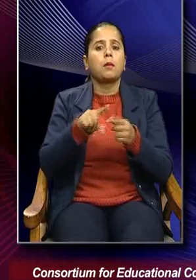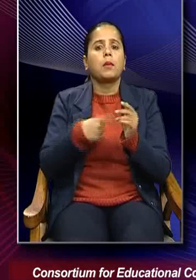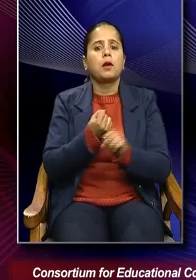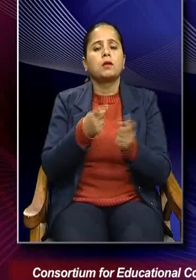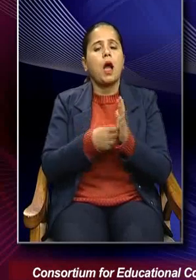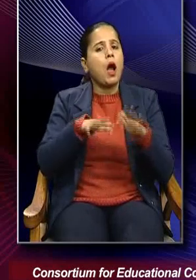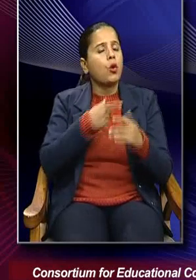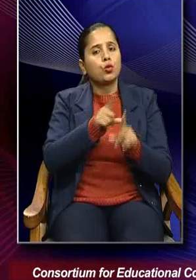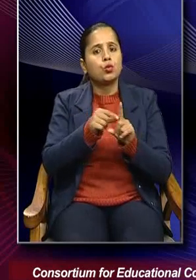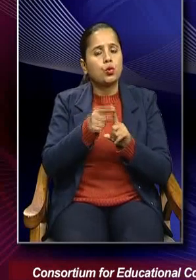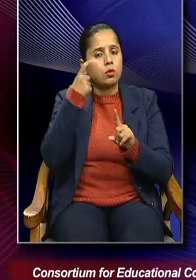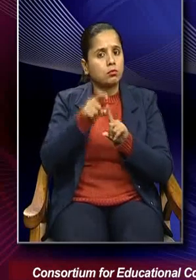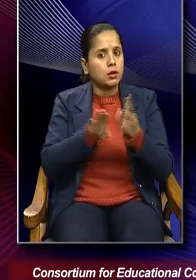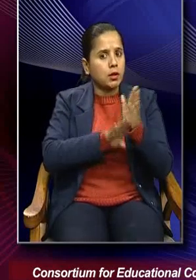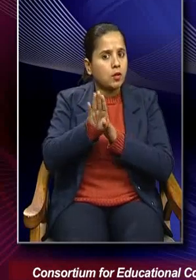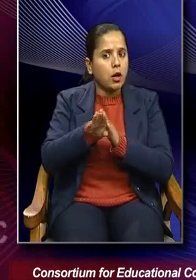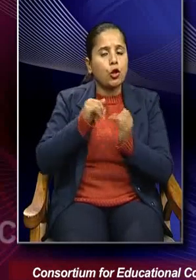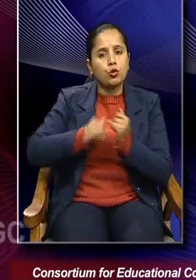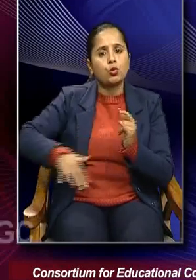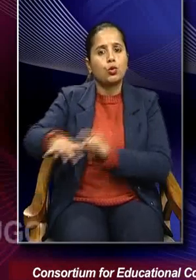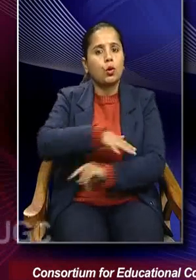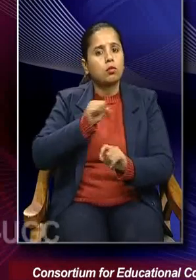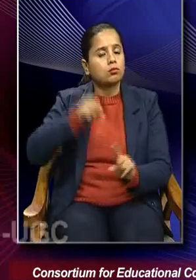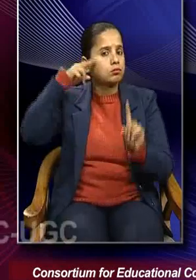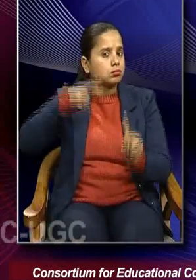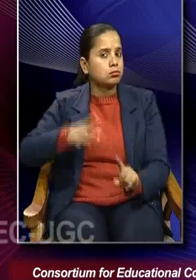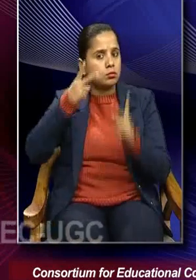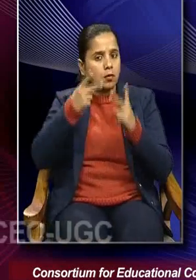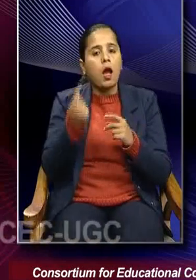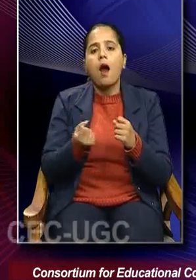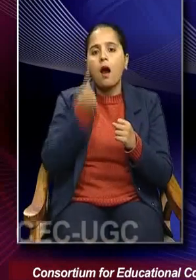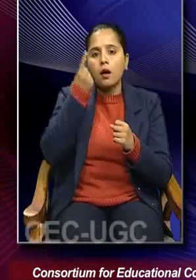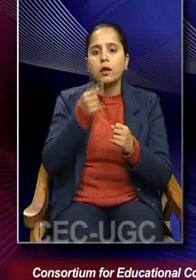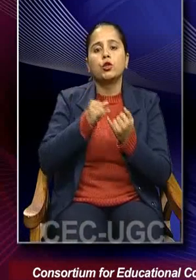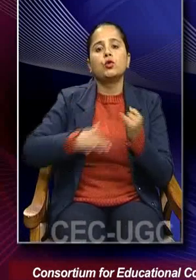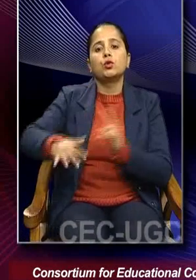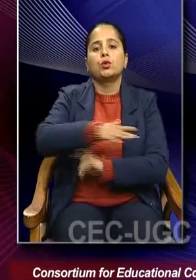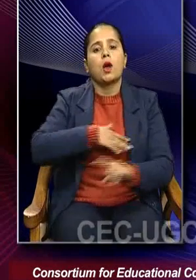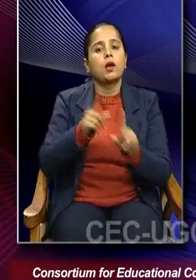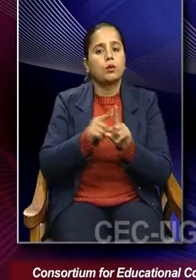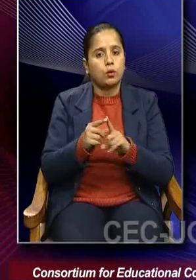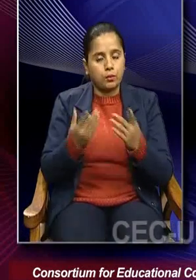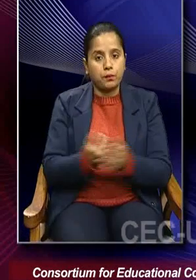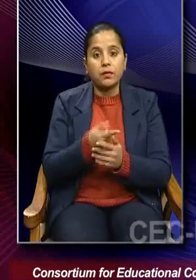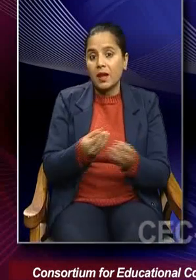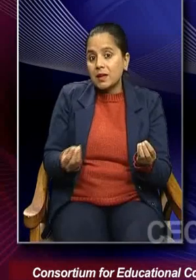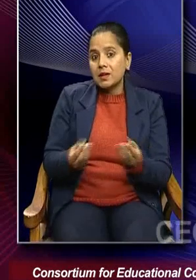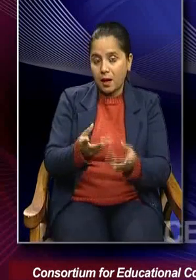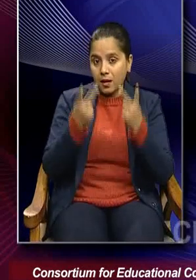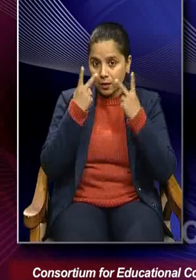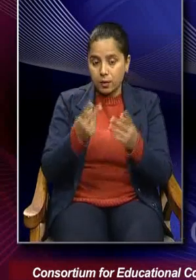development of a sociological perspective to understand society. So, to start,